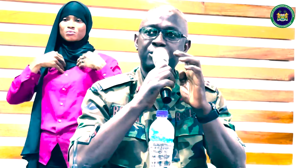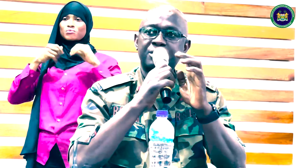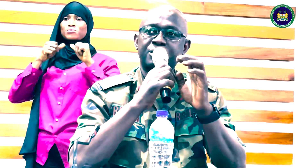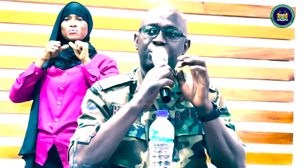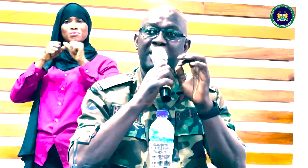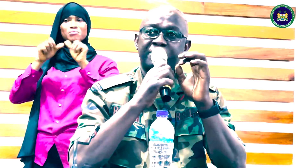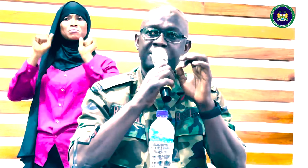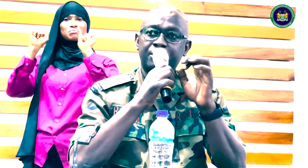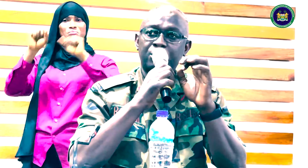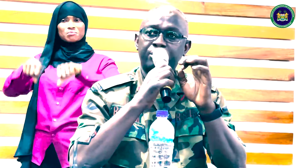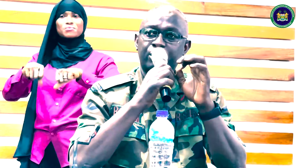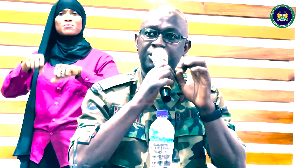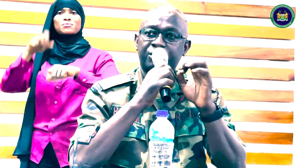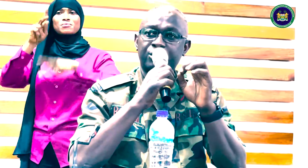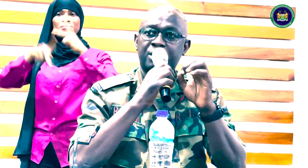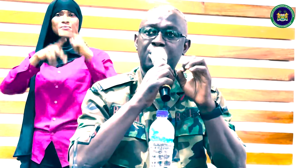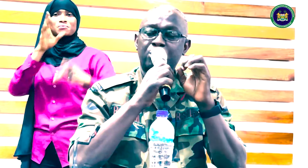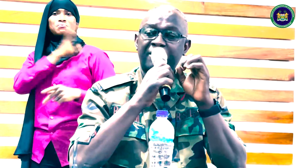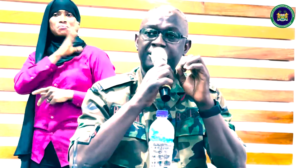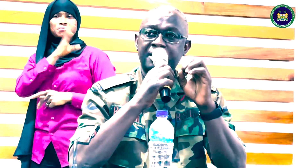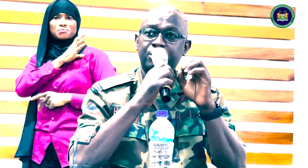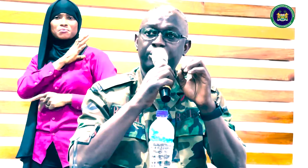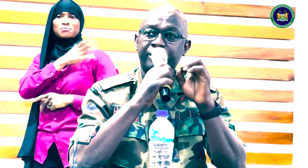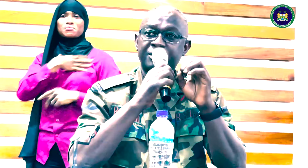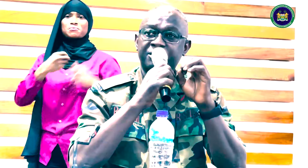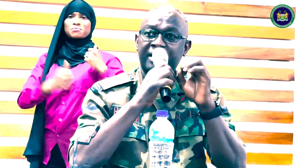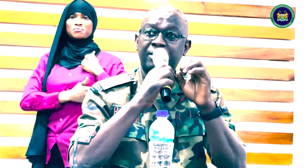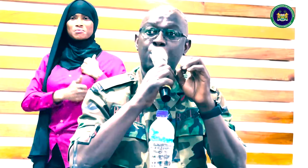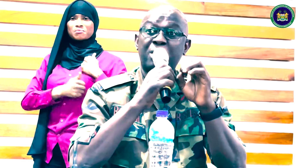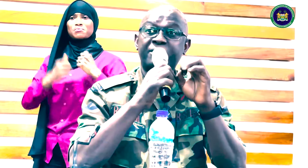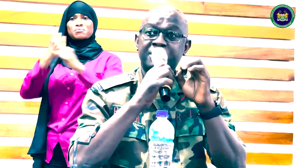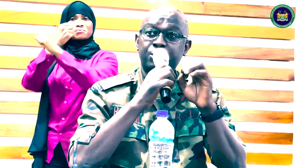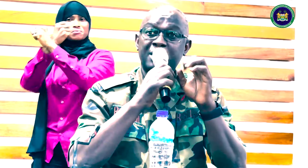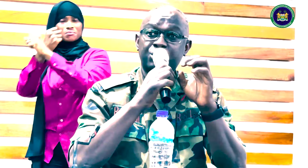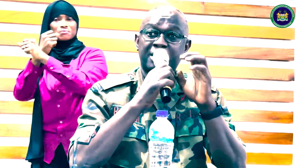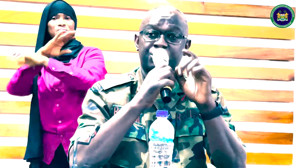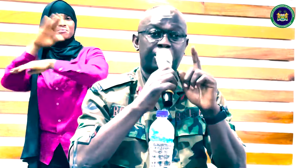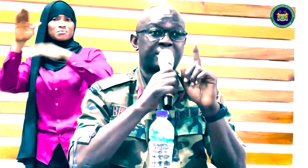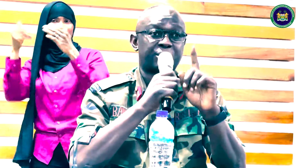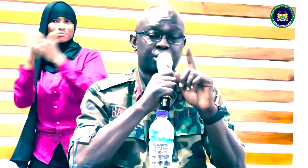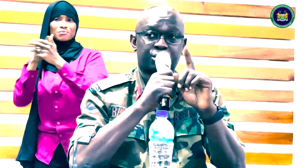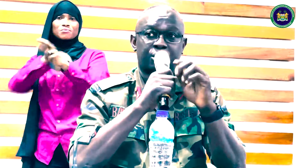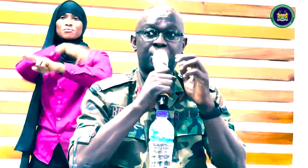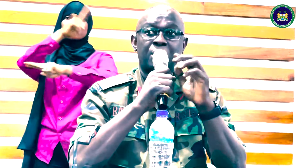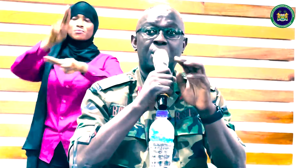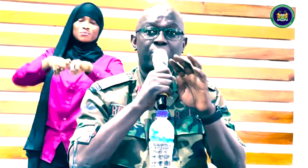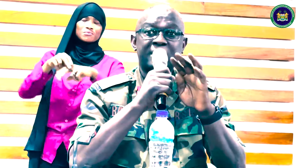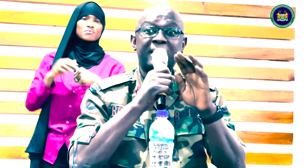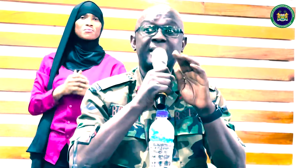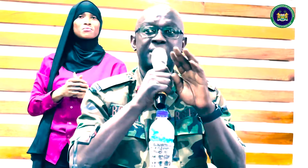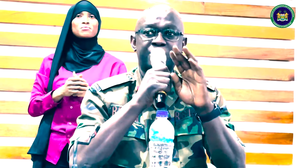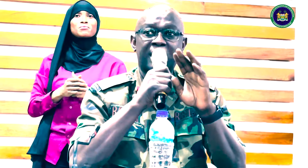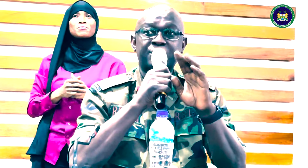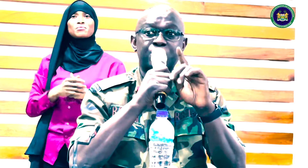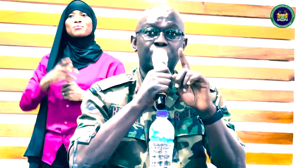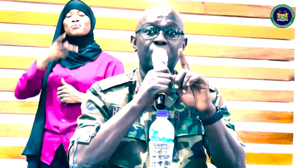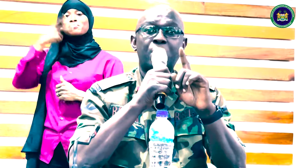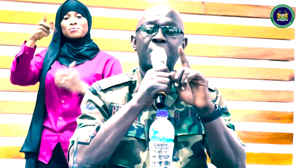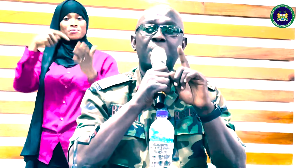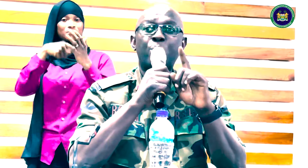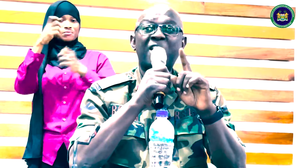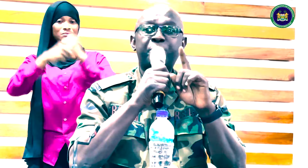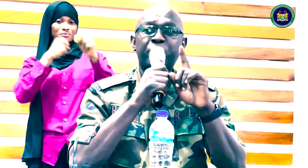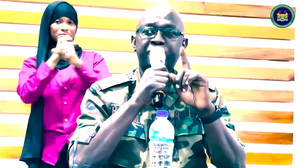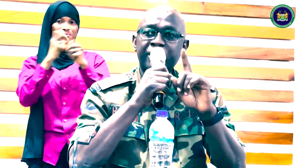armed forces, we have a stable police force, we have a stable prison file, we have a stable national security attorney. We tell them, say, I say,